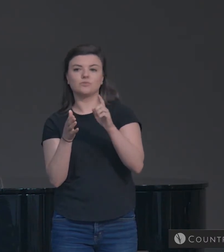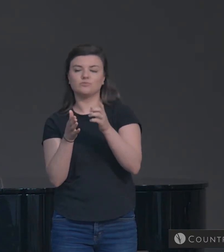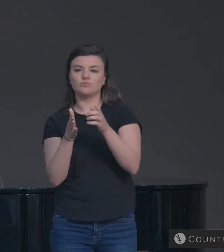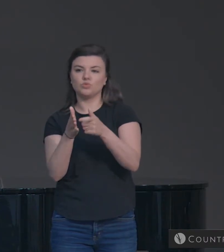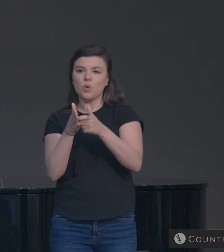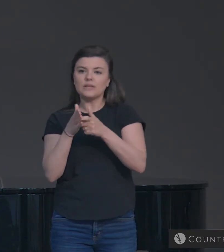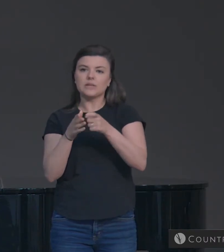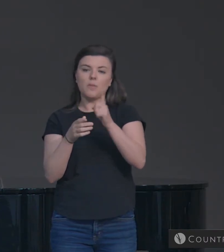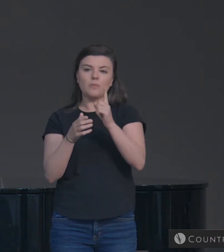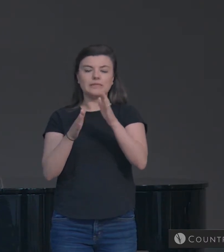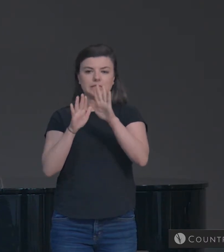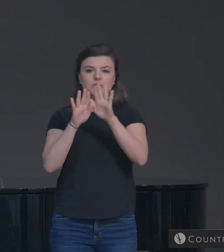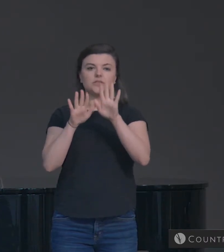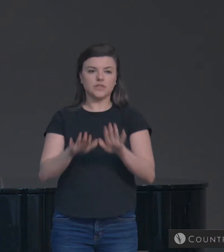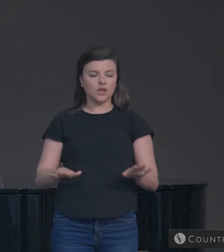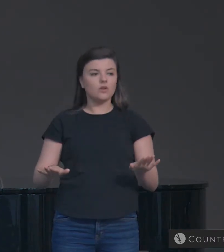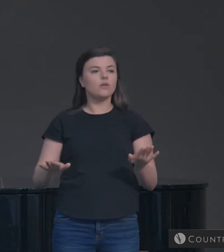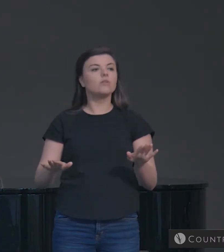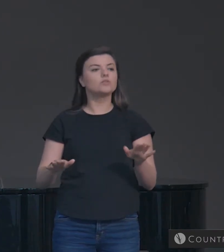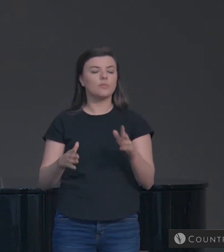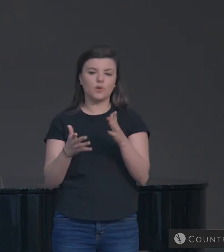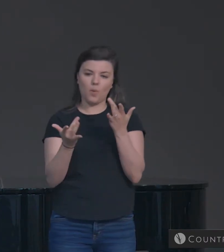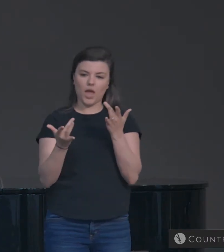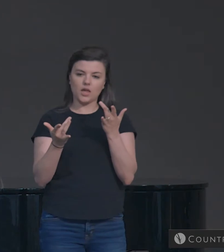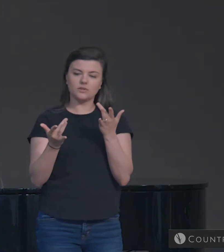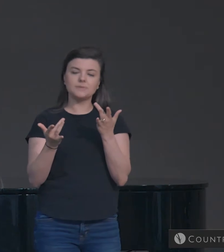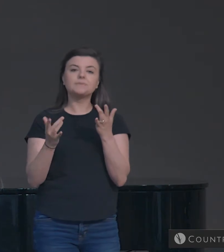settled. So I want you to get settled before I ask you a question.